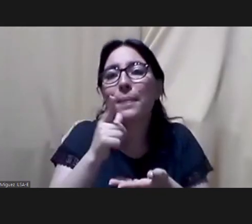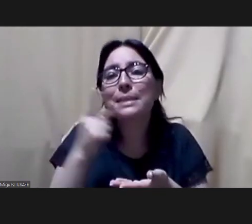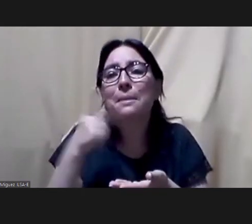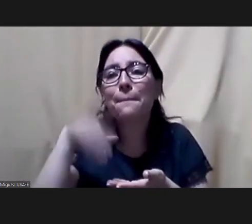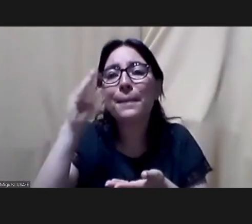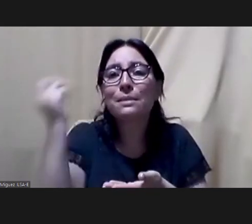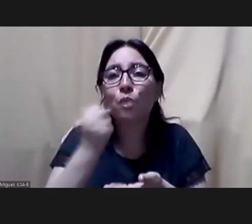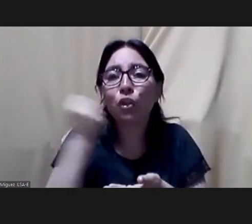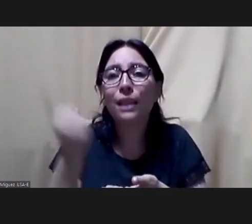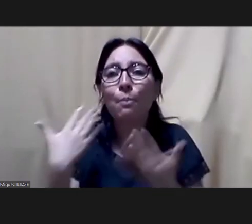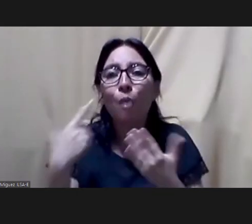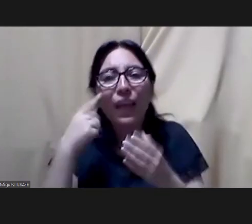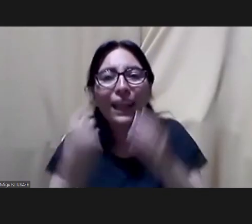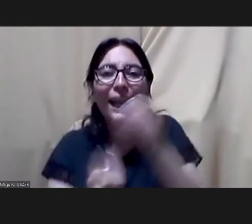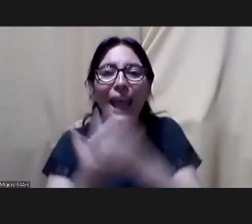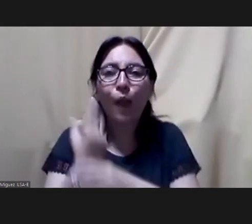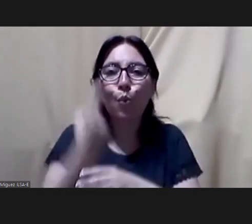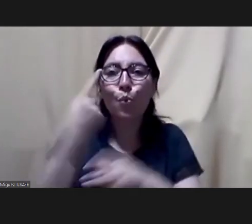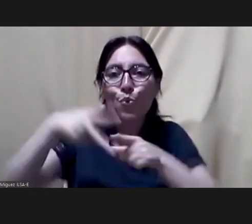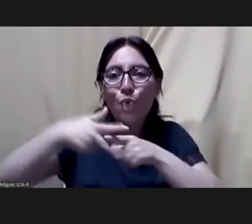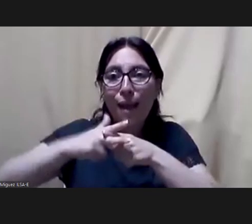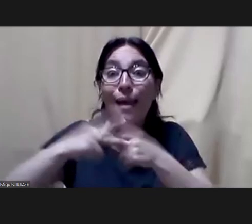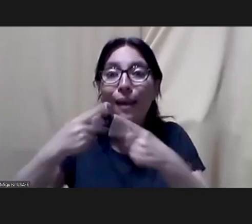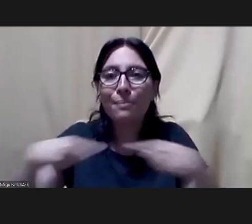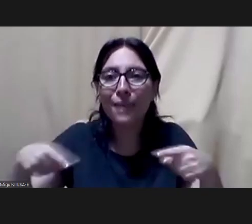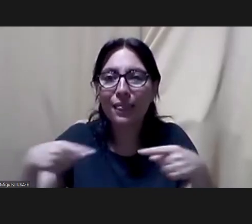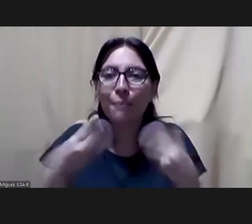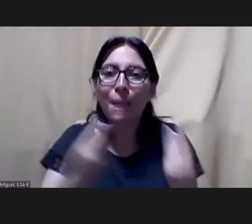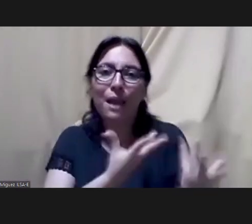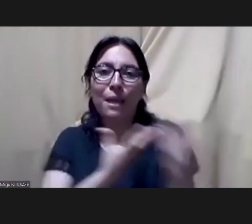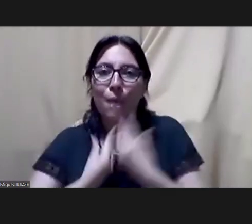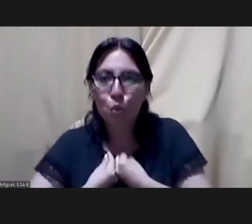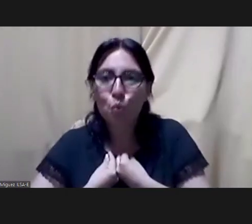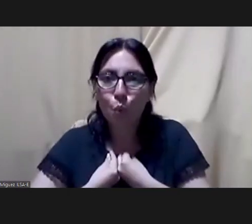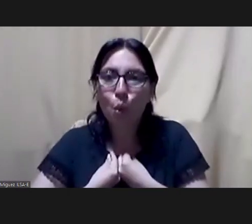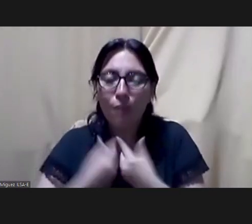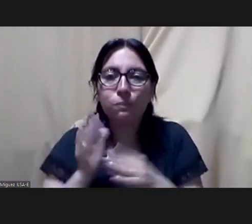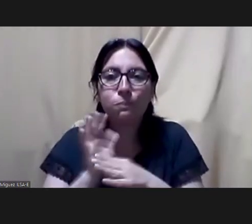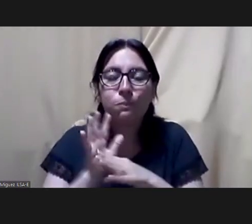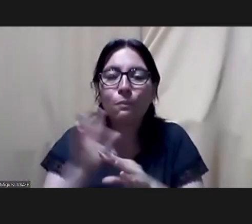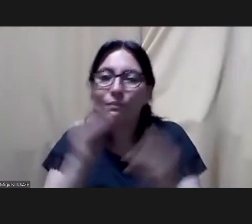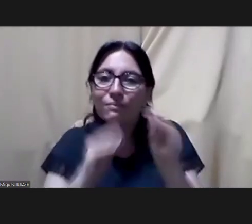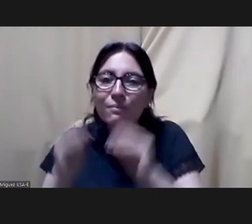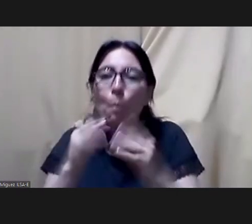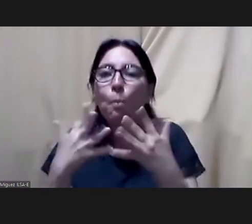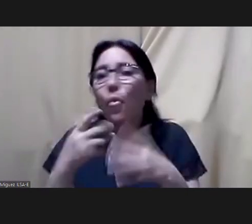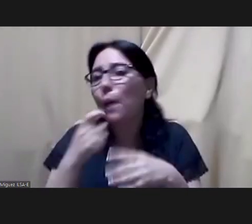having with tools or instruments so that